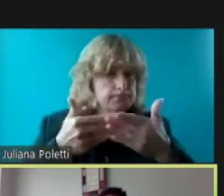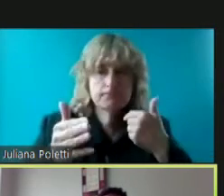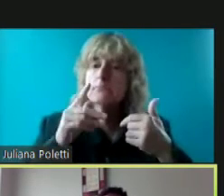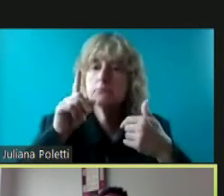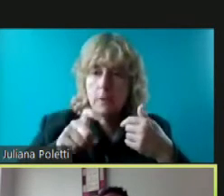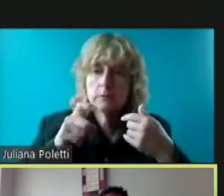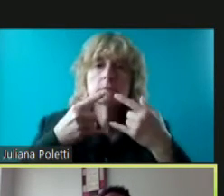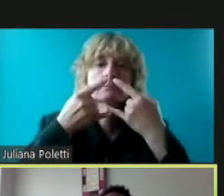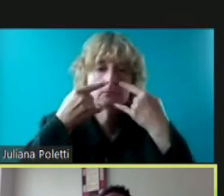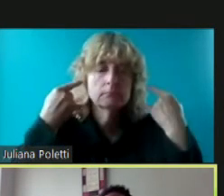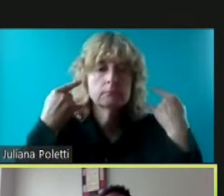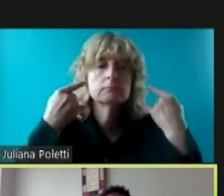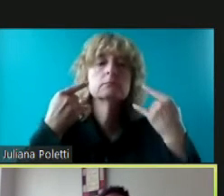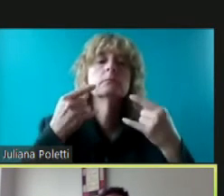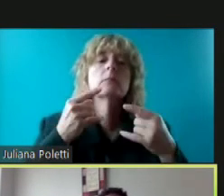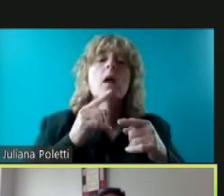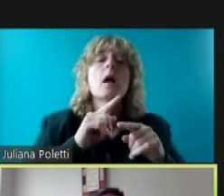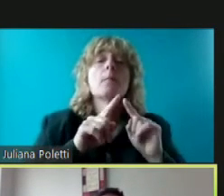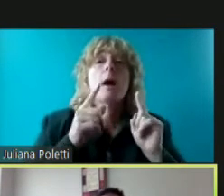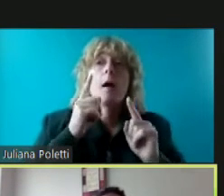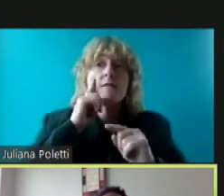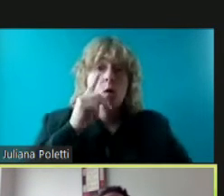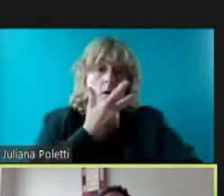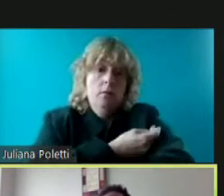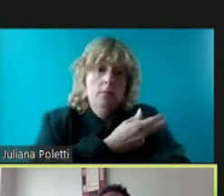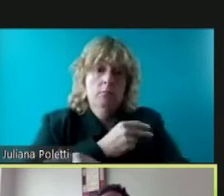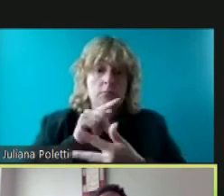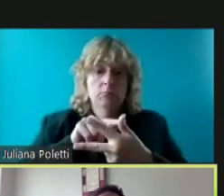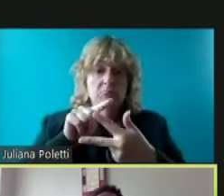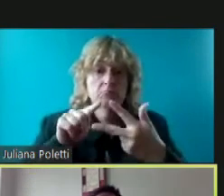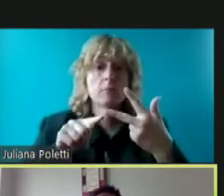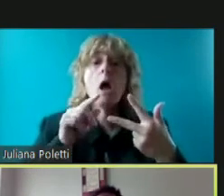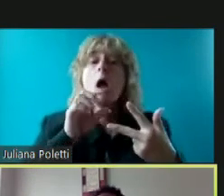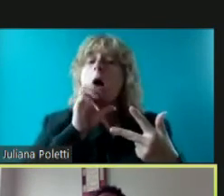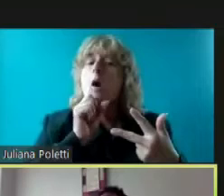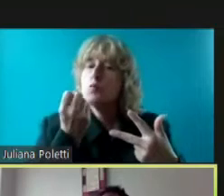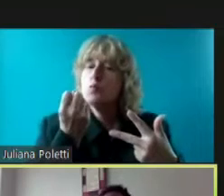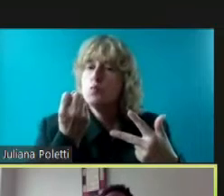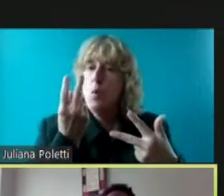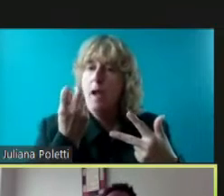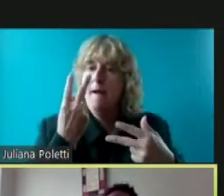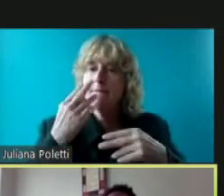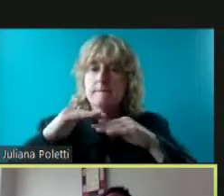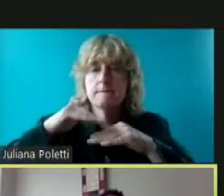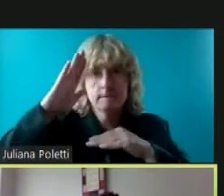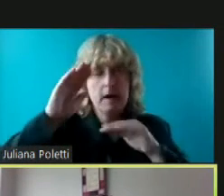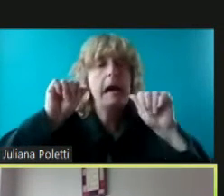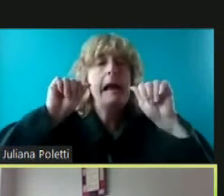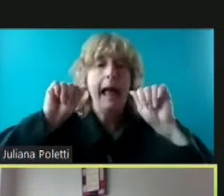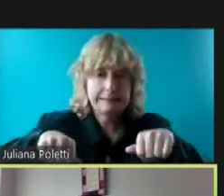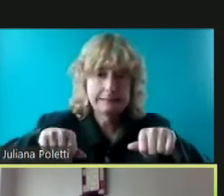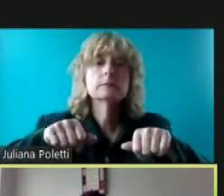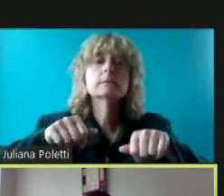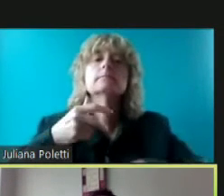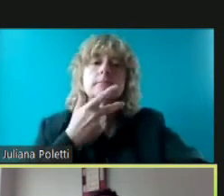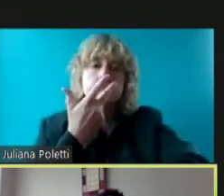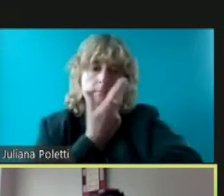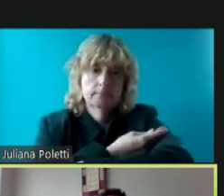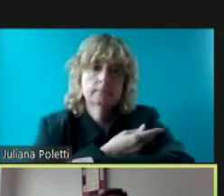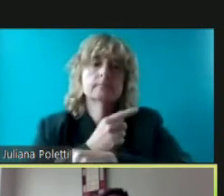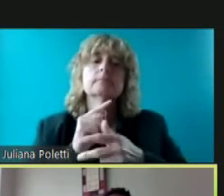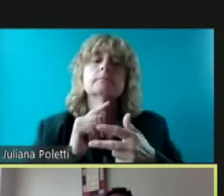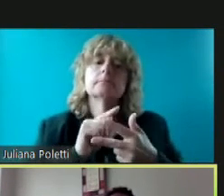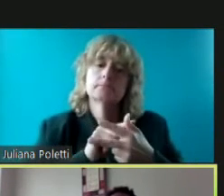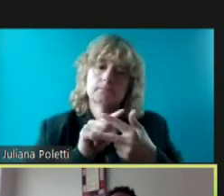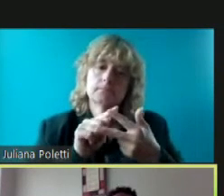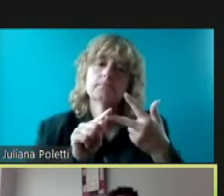up can receive a vaccine we can keep rolling thank you in the city of detroit whether you work in the city whether